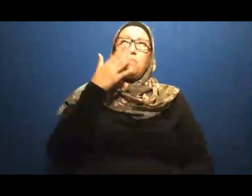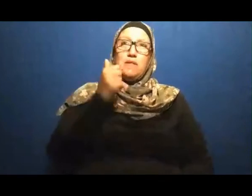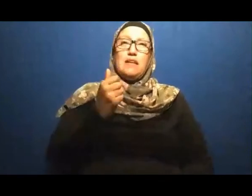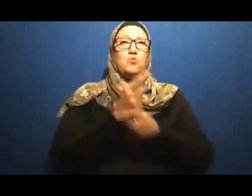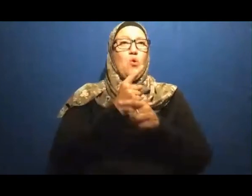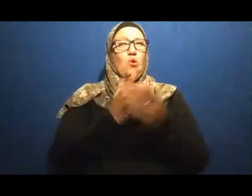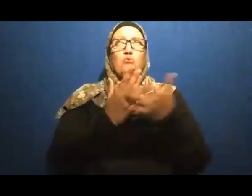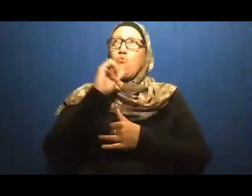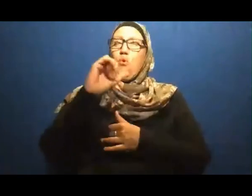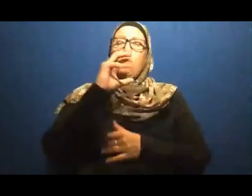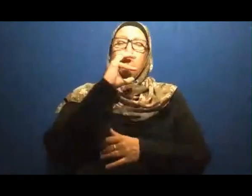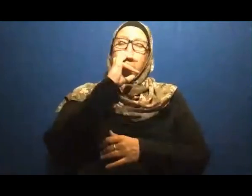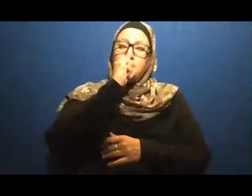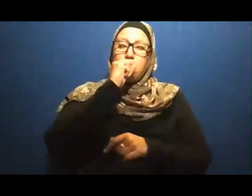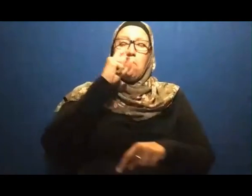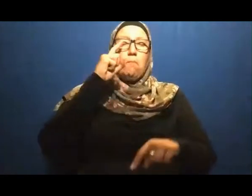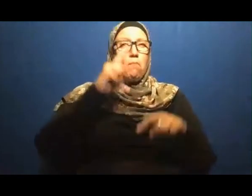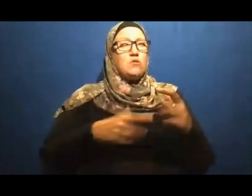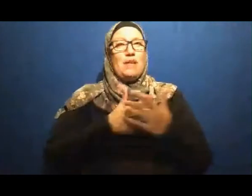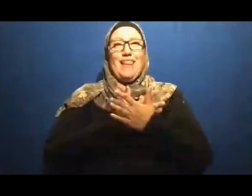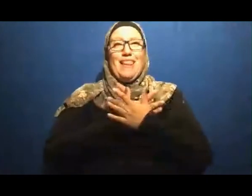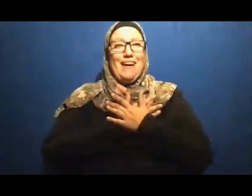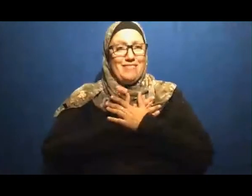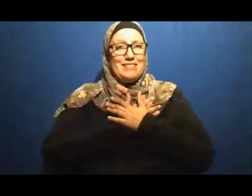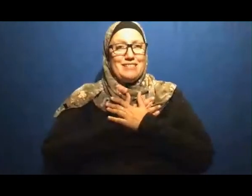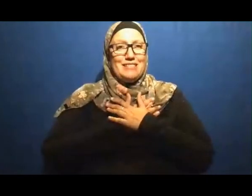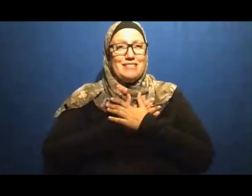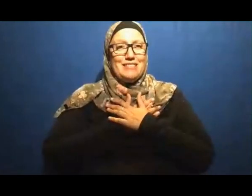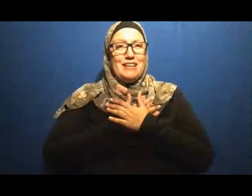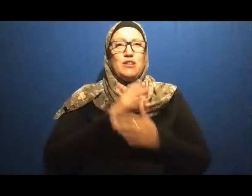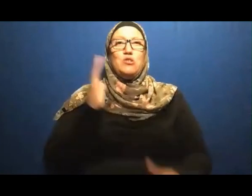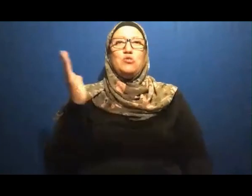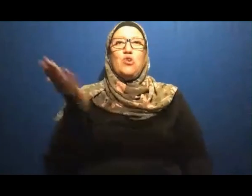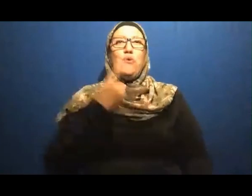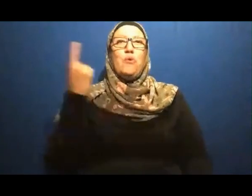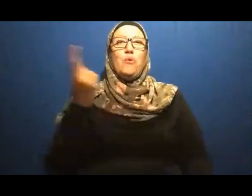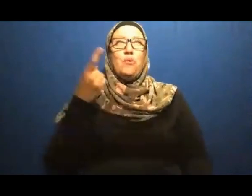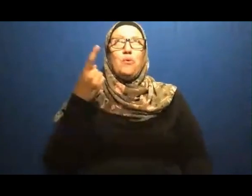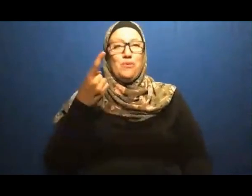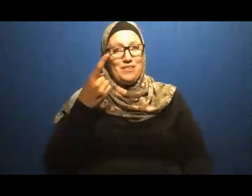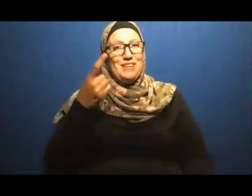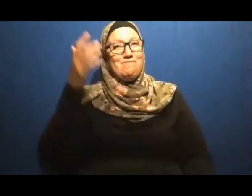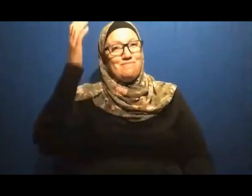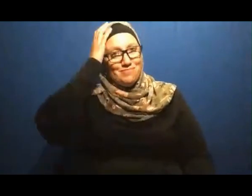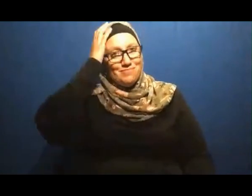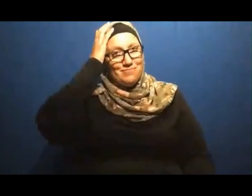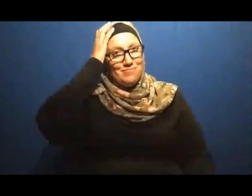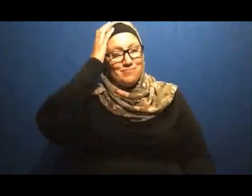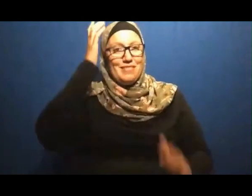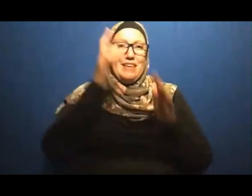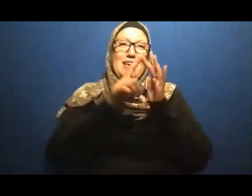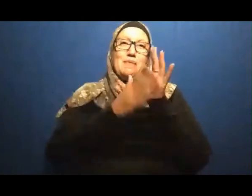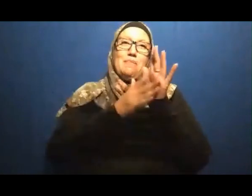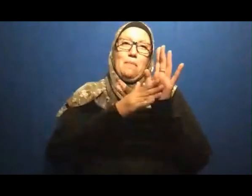Most Beloved Servant At The Present Time And That Is None Other Than Imam Zaman Ad Jalala